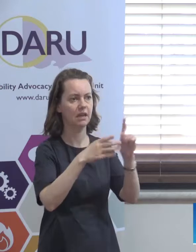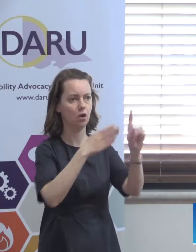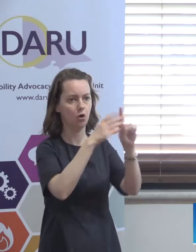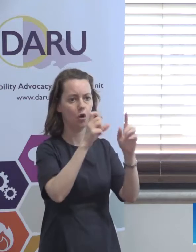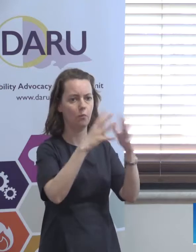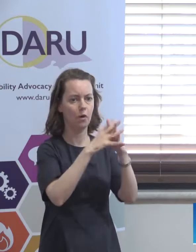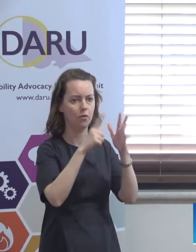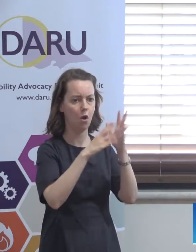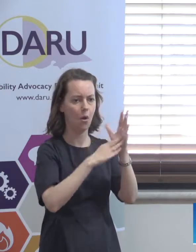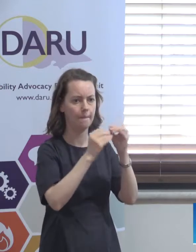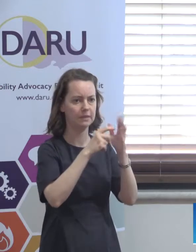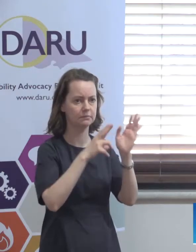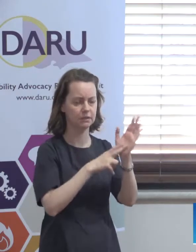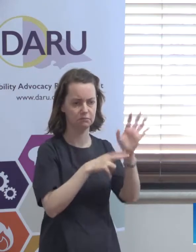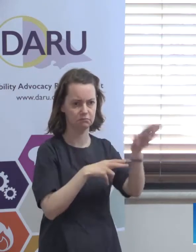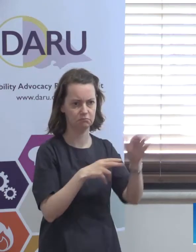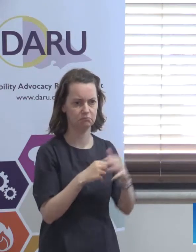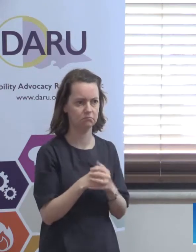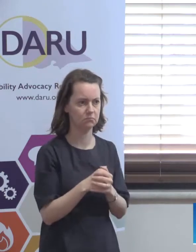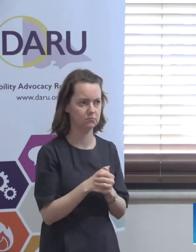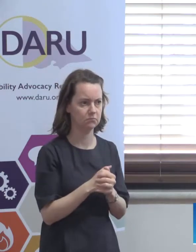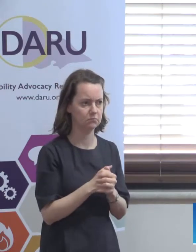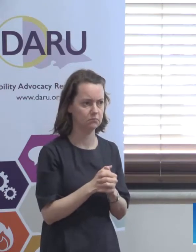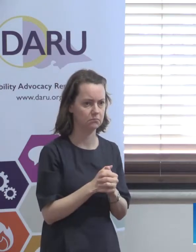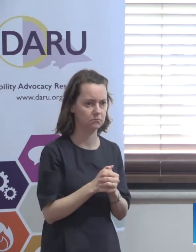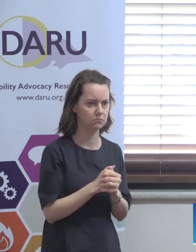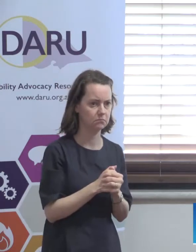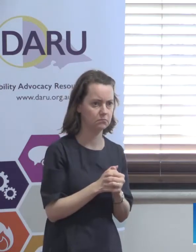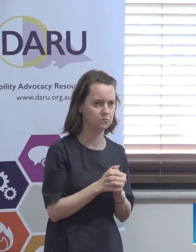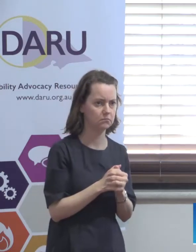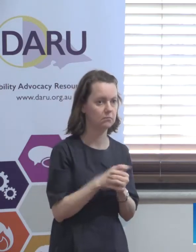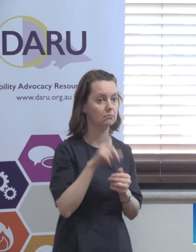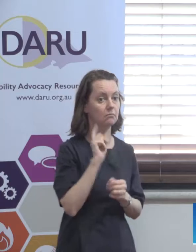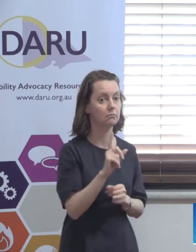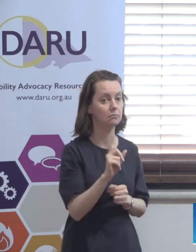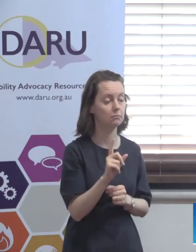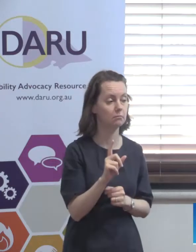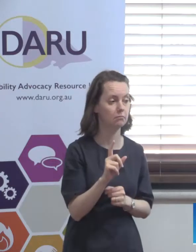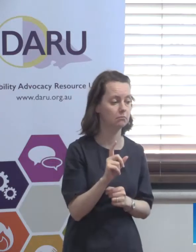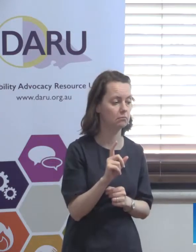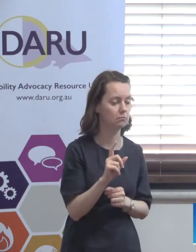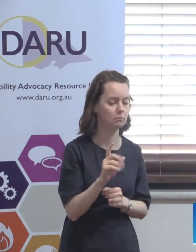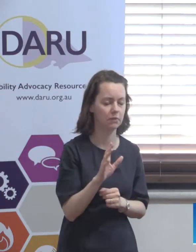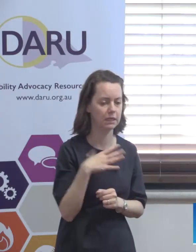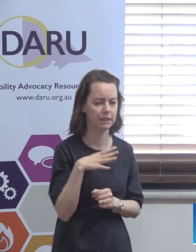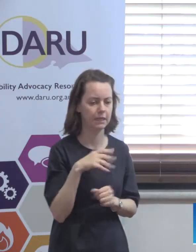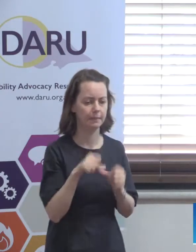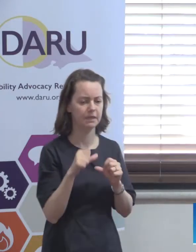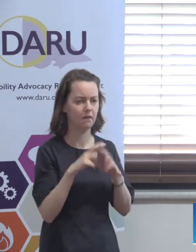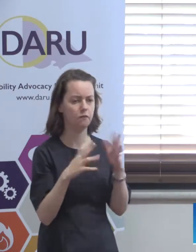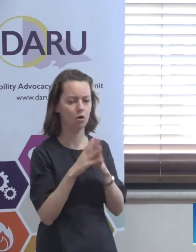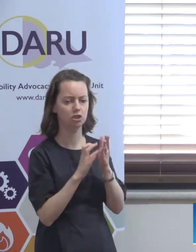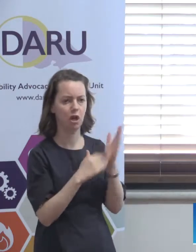Ombudsman. As I'm saying this I'm realising there's something that's needed which is, yeah, a proper, some better